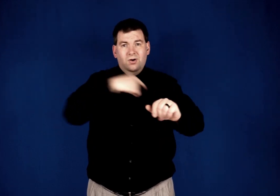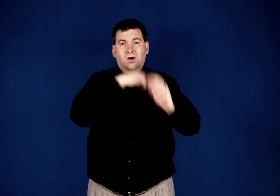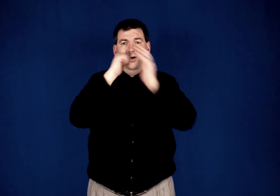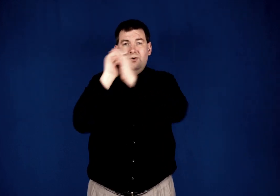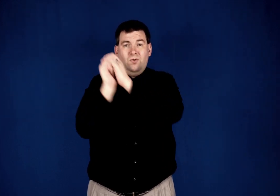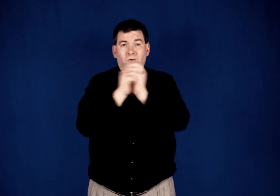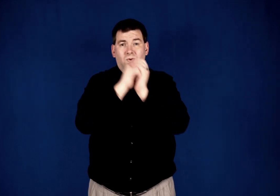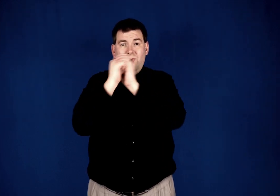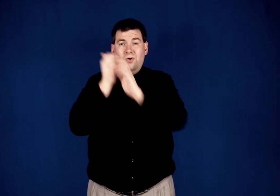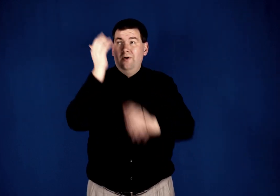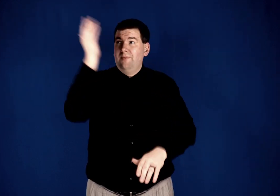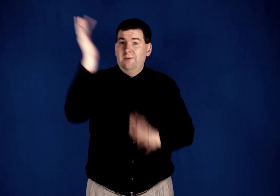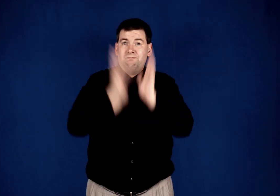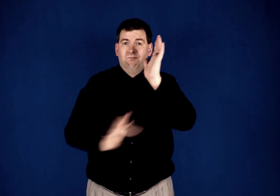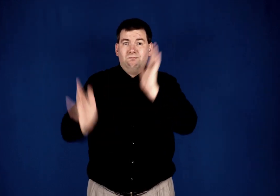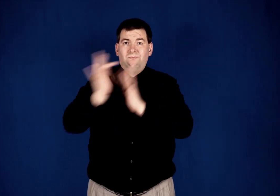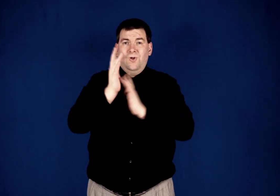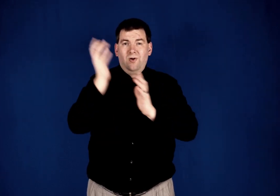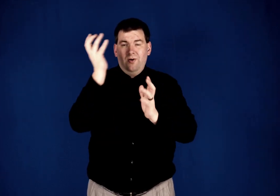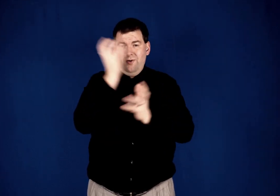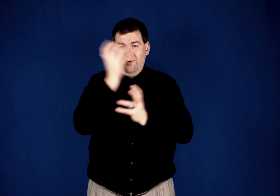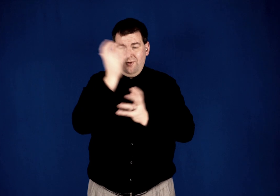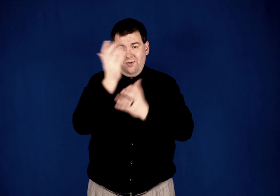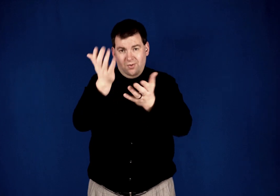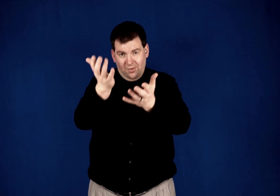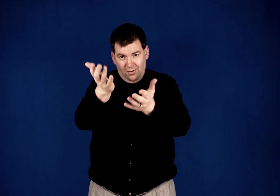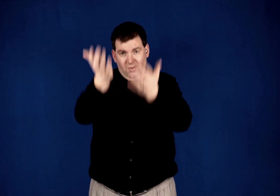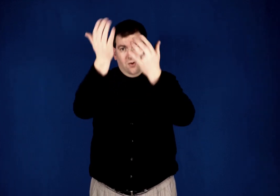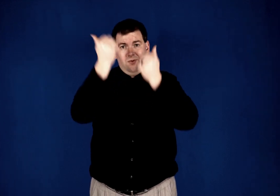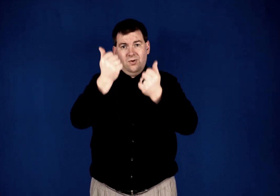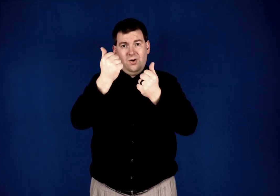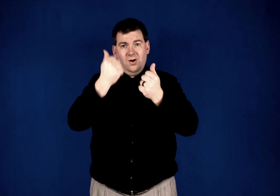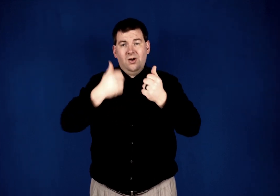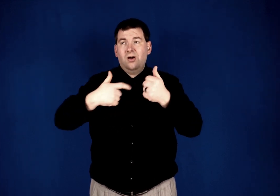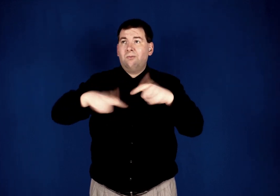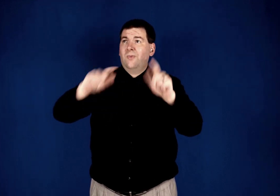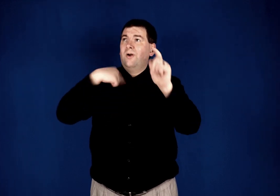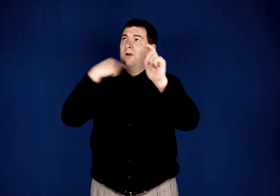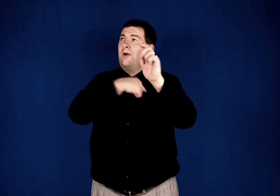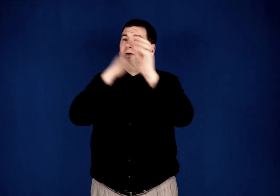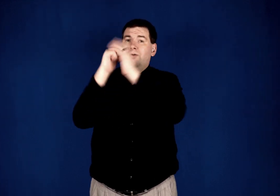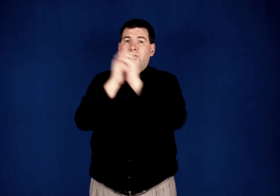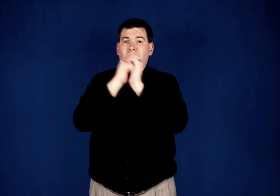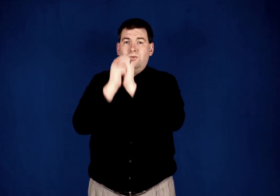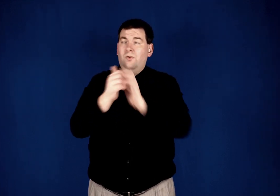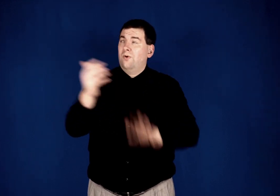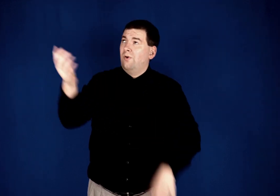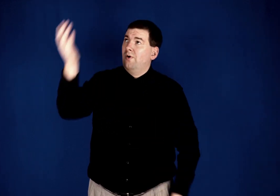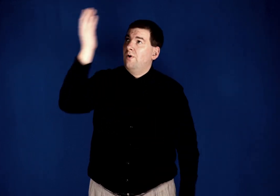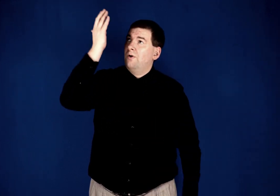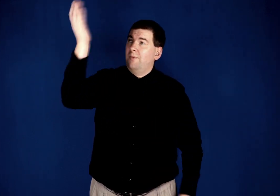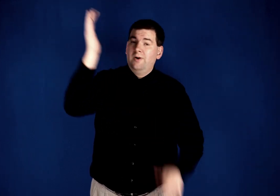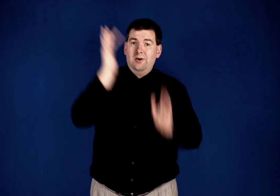adore Him, O come, let us adore Him,